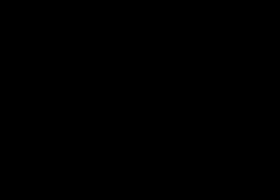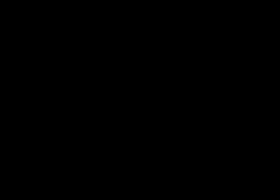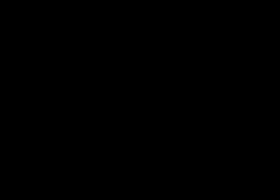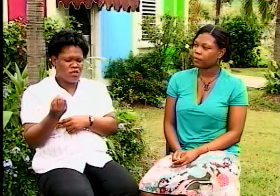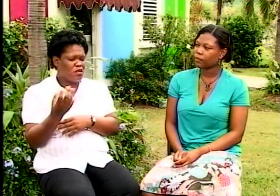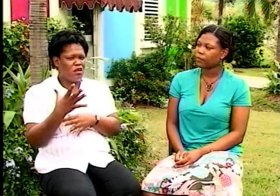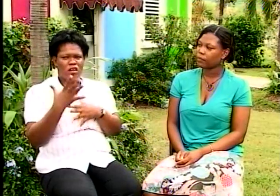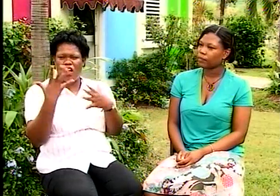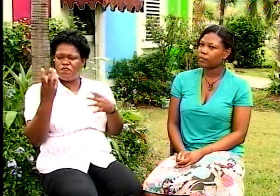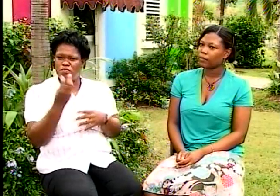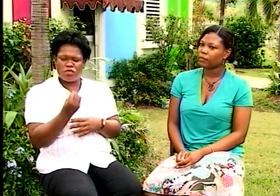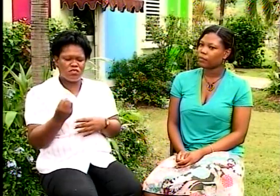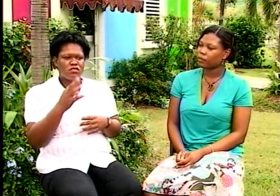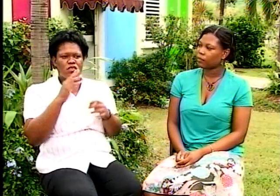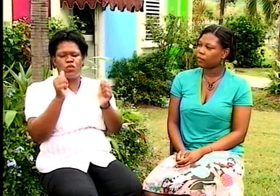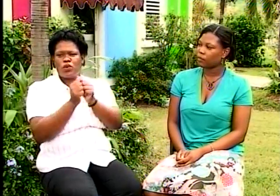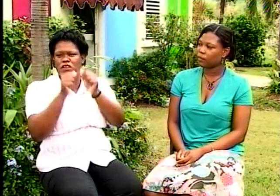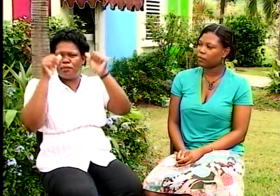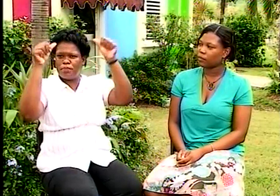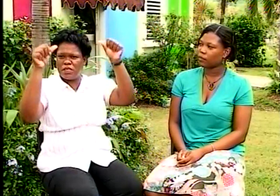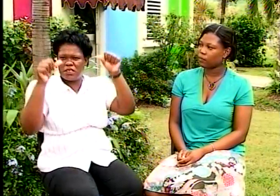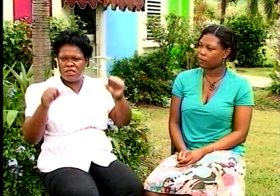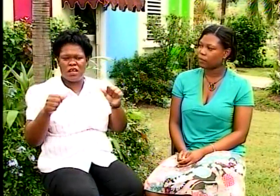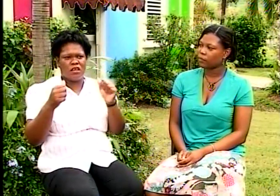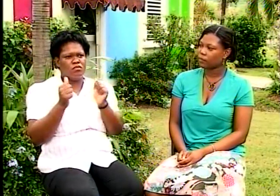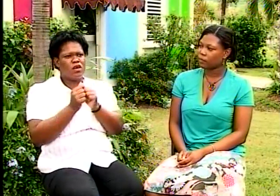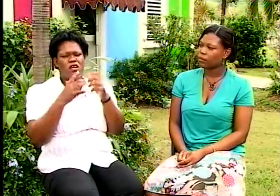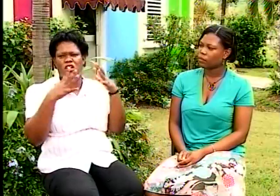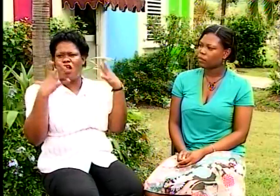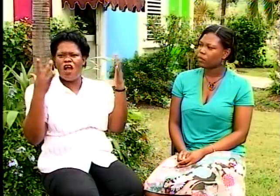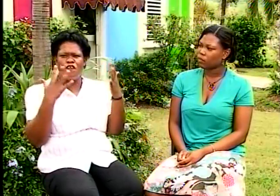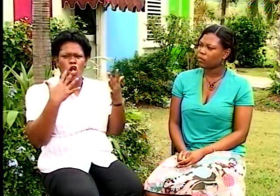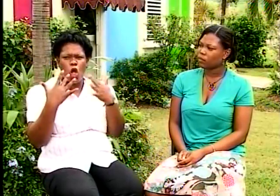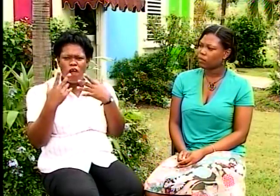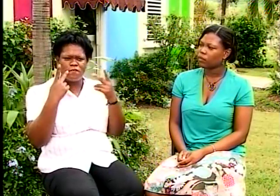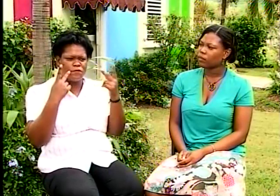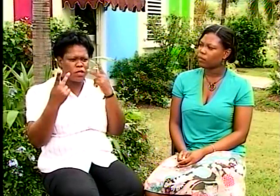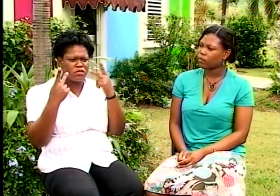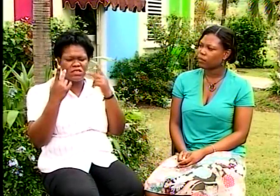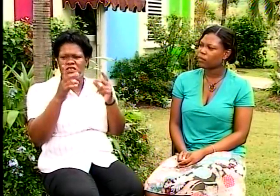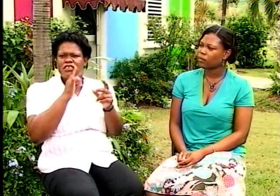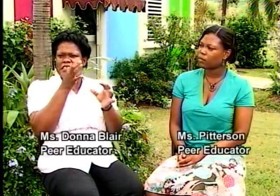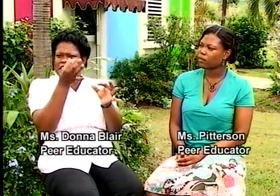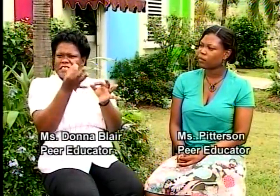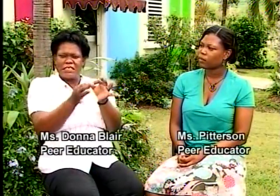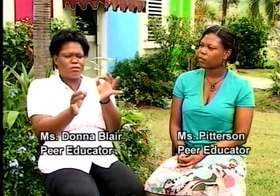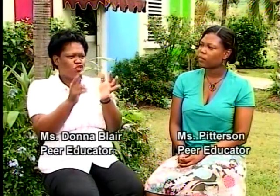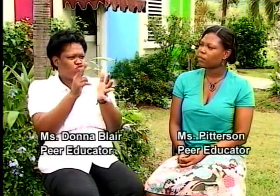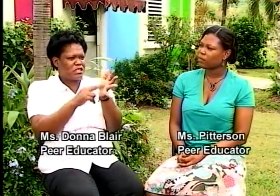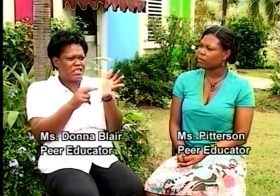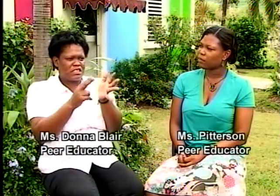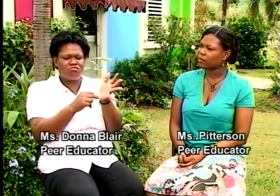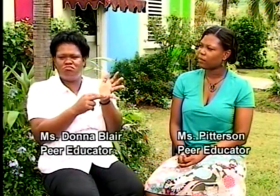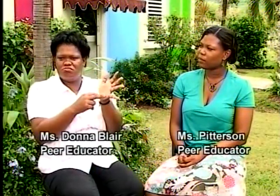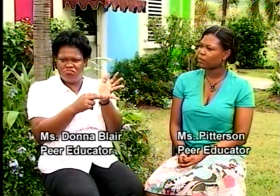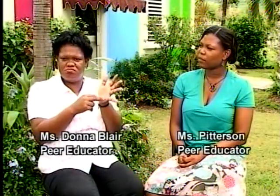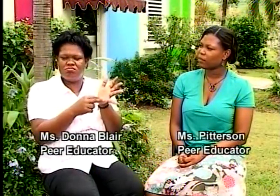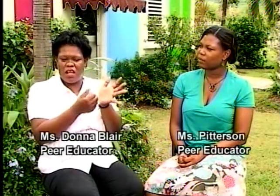The materials, a lot of materials, for example the posters, they were very colorful, they were easy and simple to